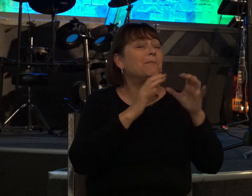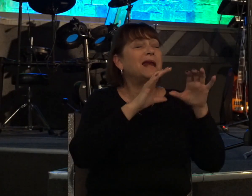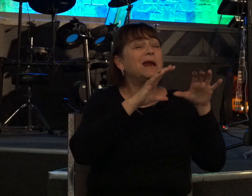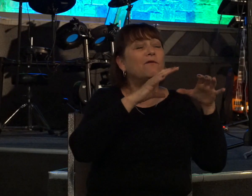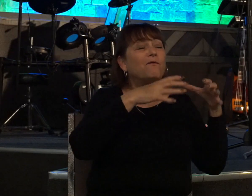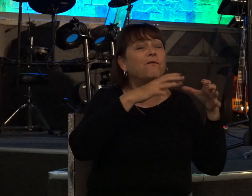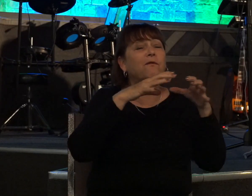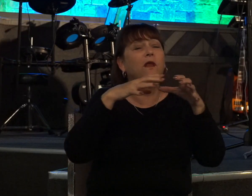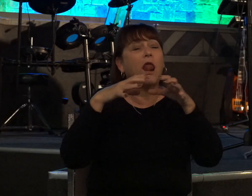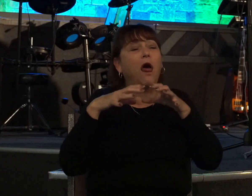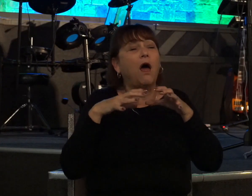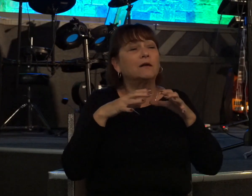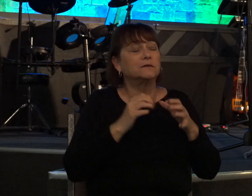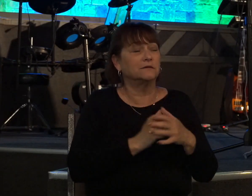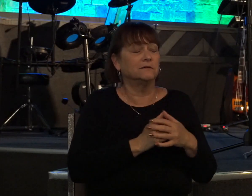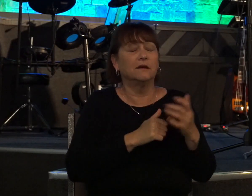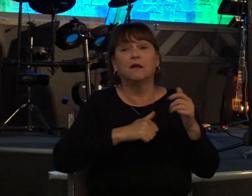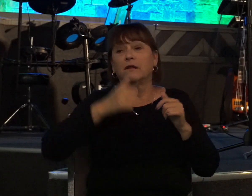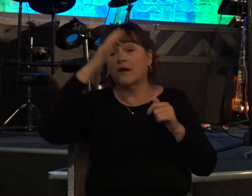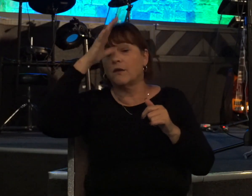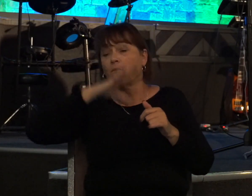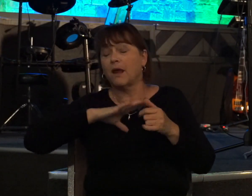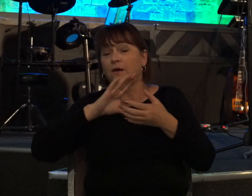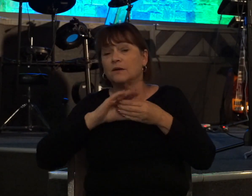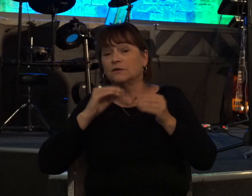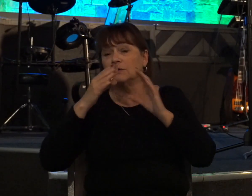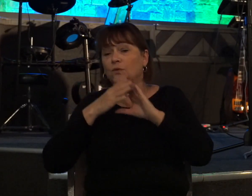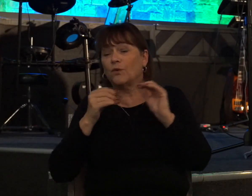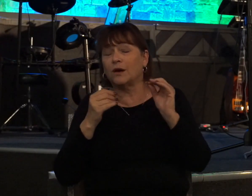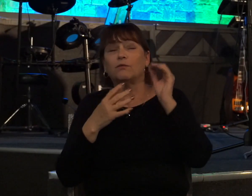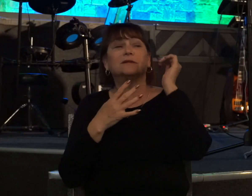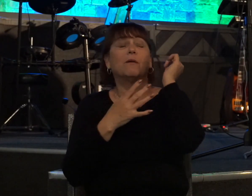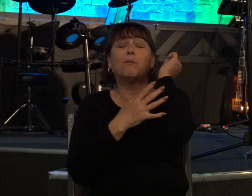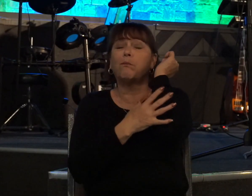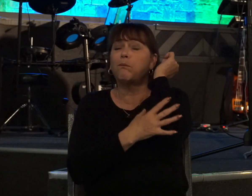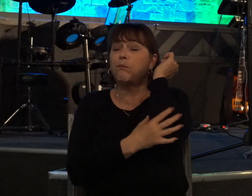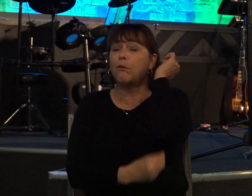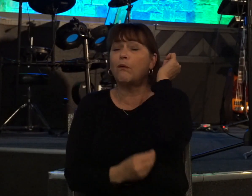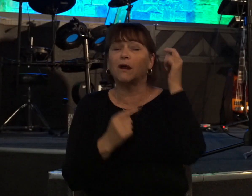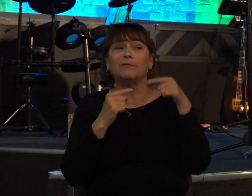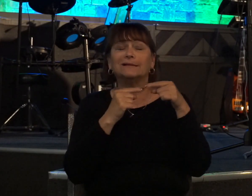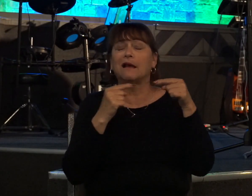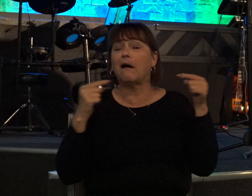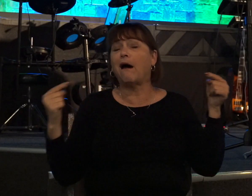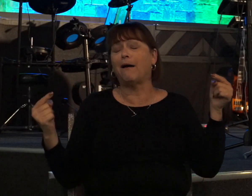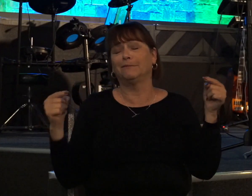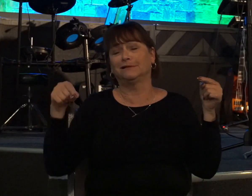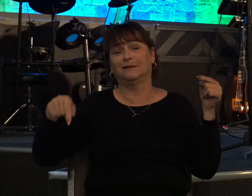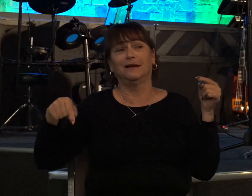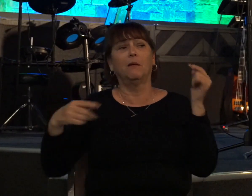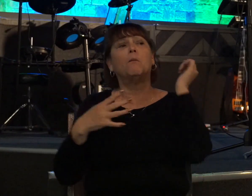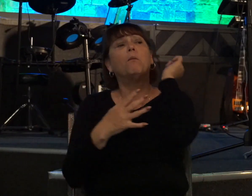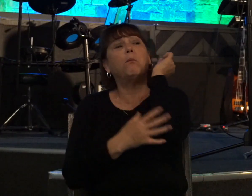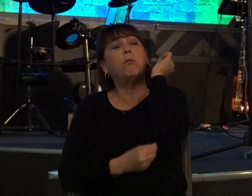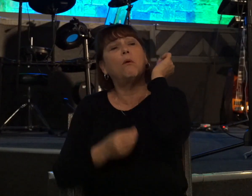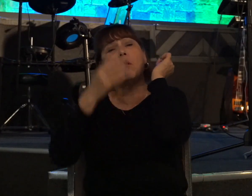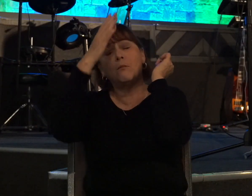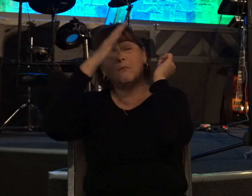the other man in the story was well he was the the opposite he was a poor man and the text